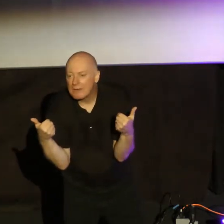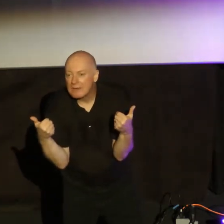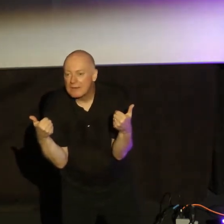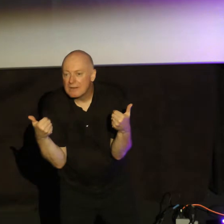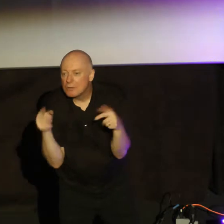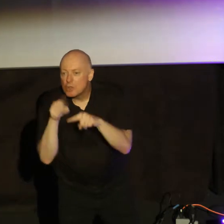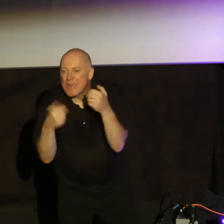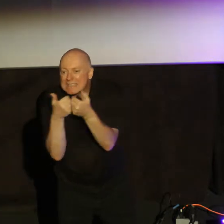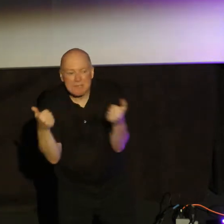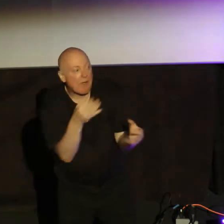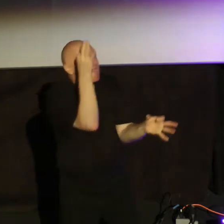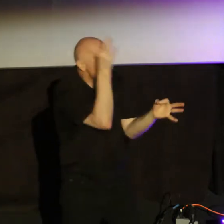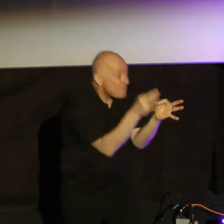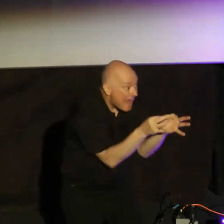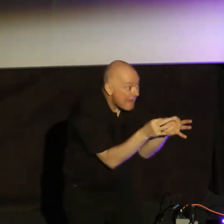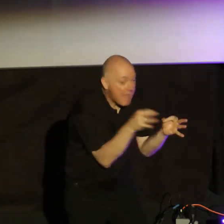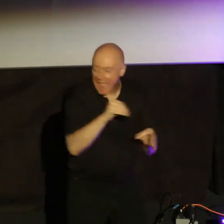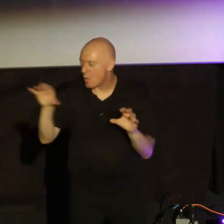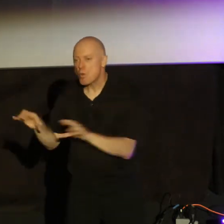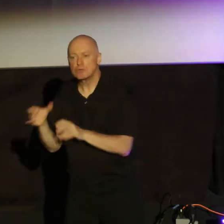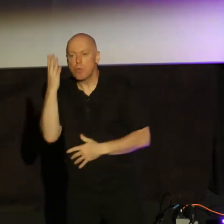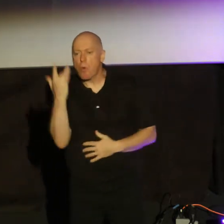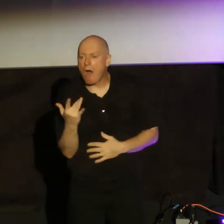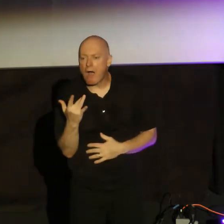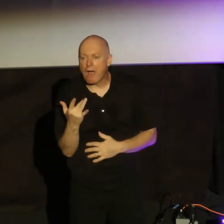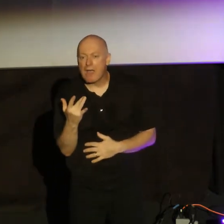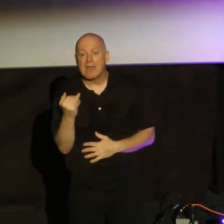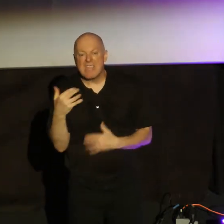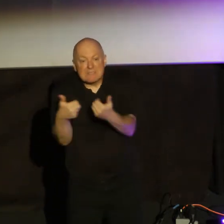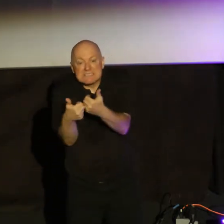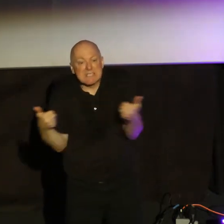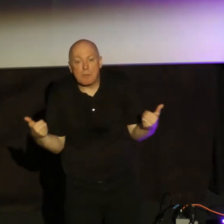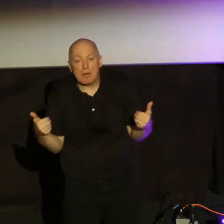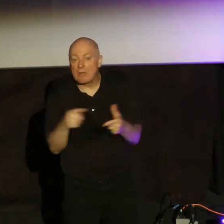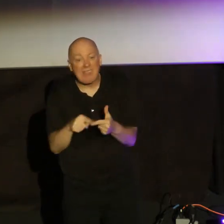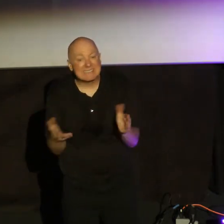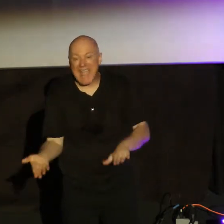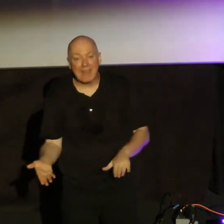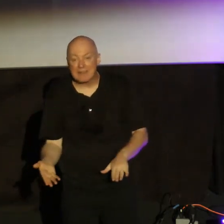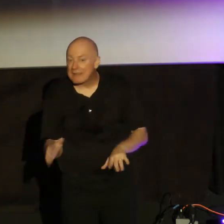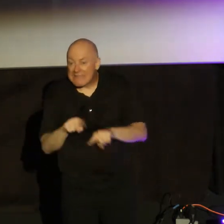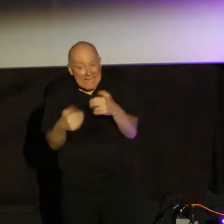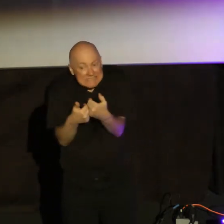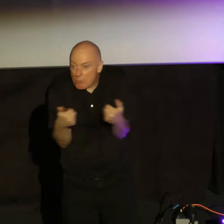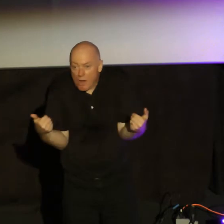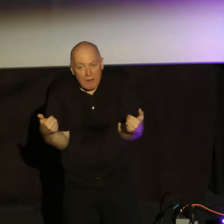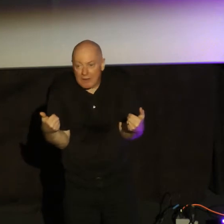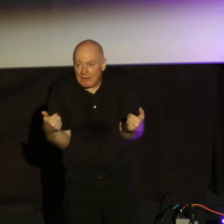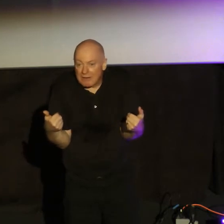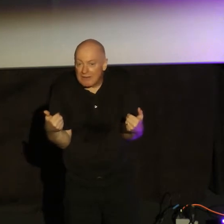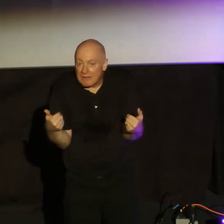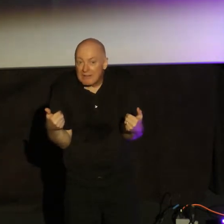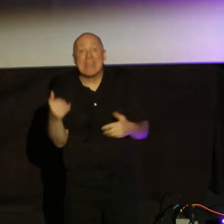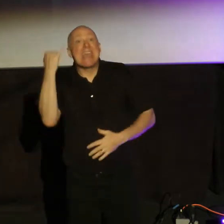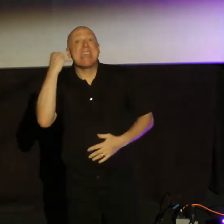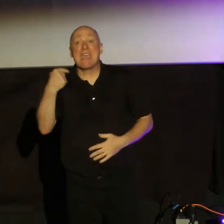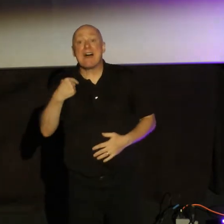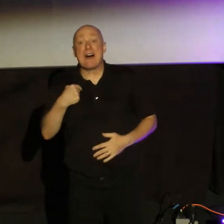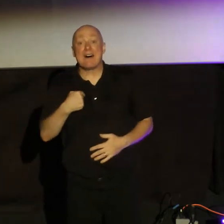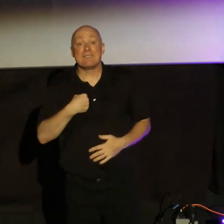never separate faith from works. Why? Because if you separate it, it's dead. Amen. It's dead. If I take my arm and